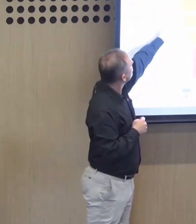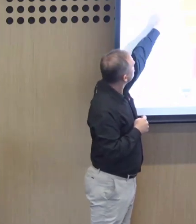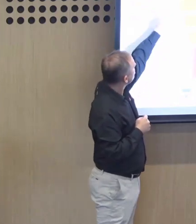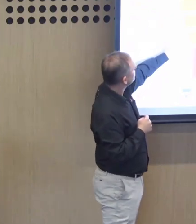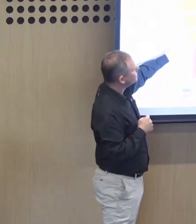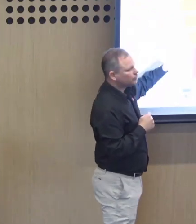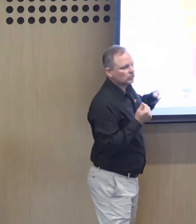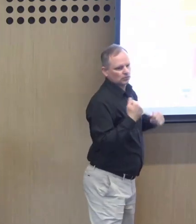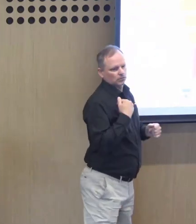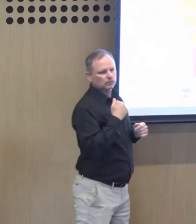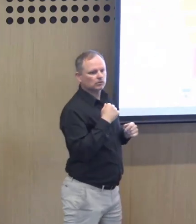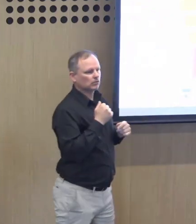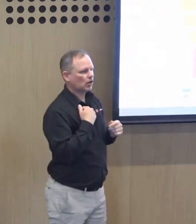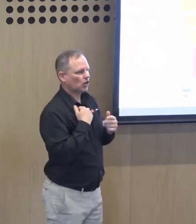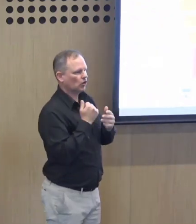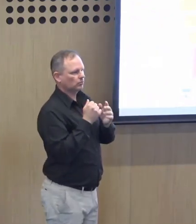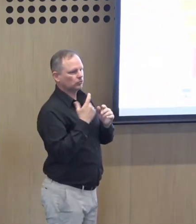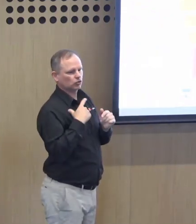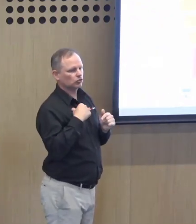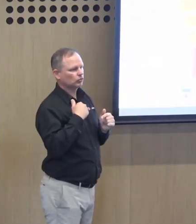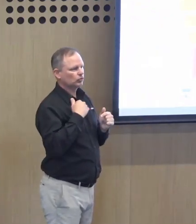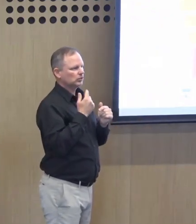statewide services. So sort of like a tear down effect.